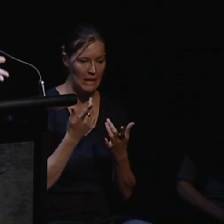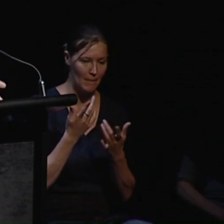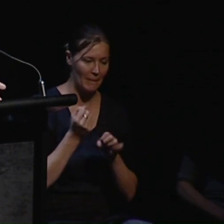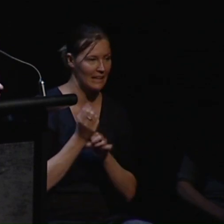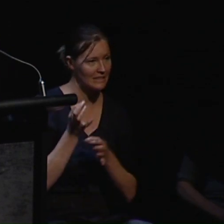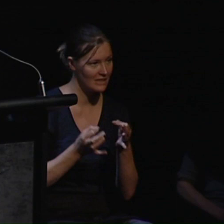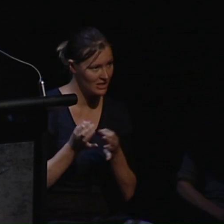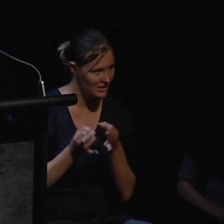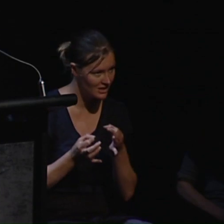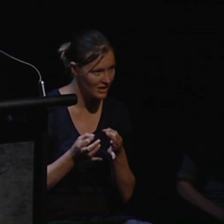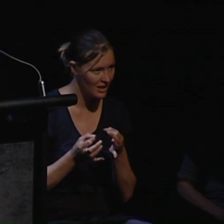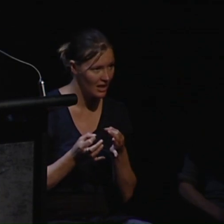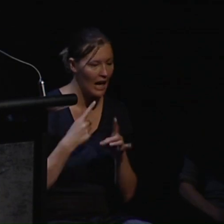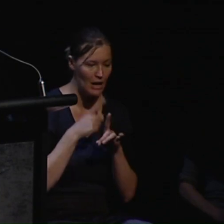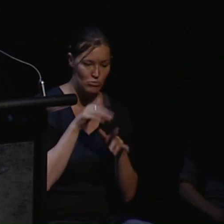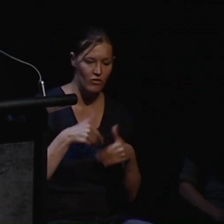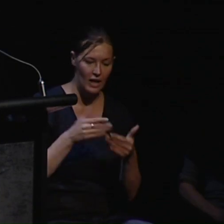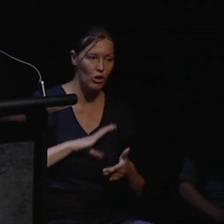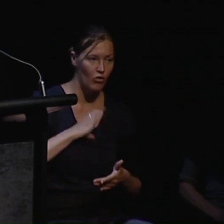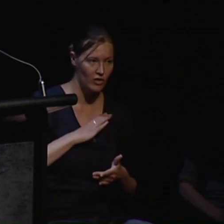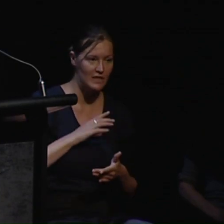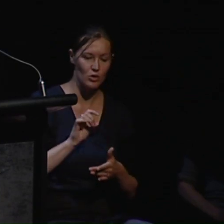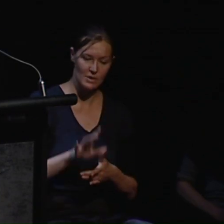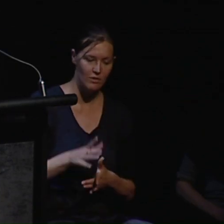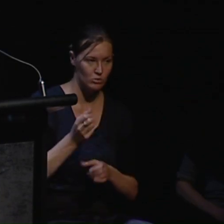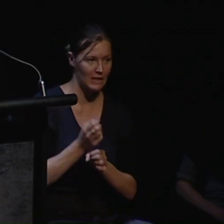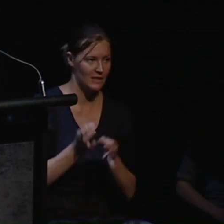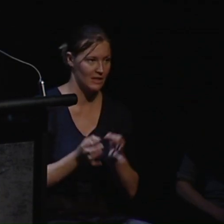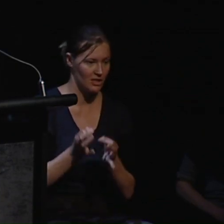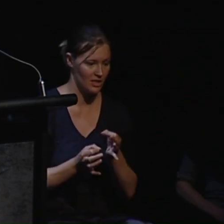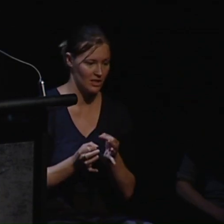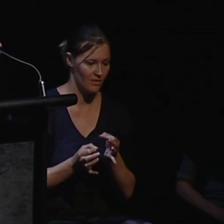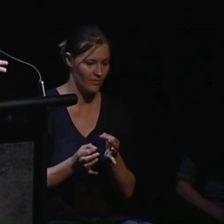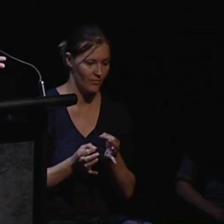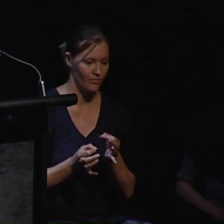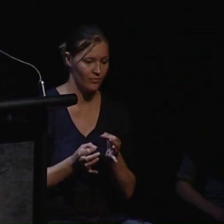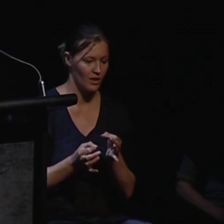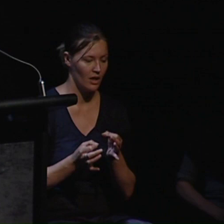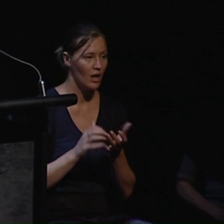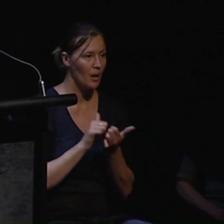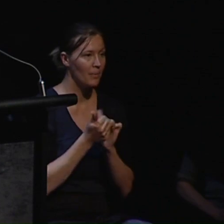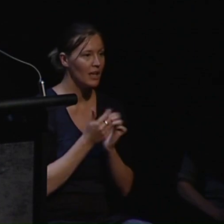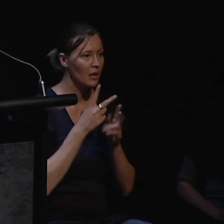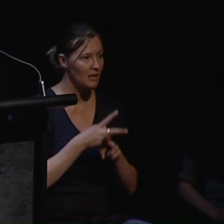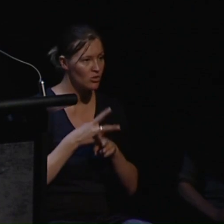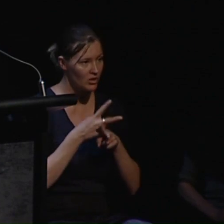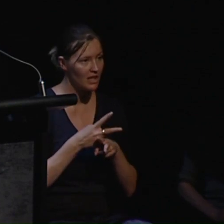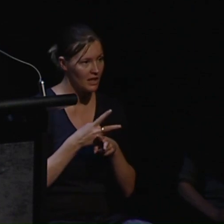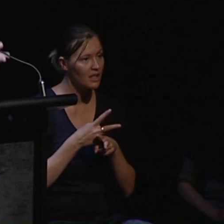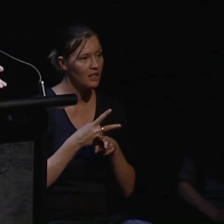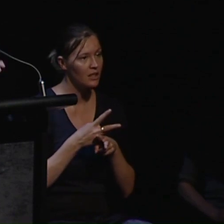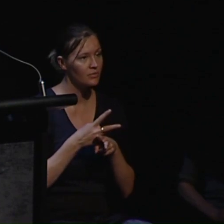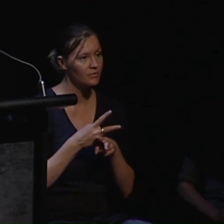and to give them confidence to make that decision. Circles of support and peer mentoring we know about those but in an